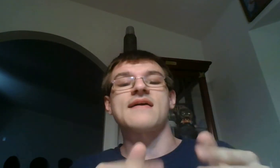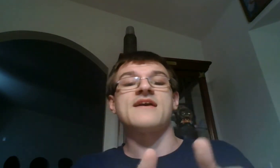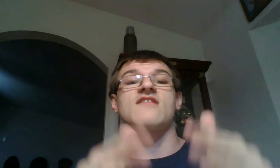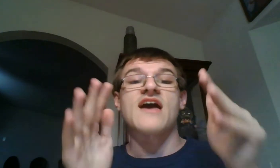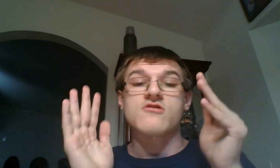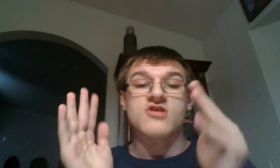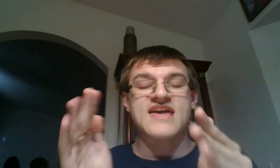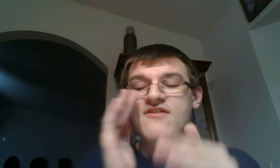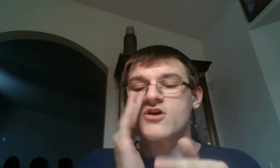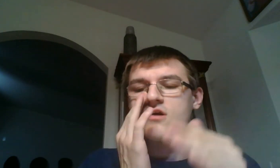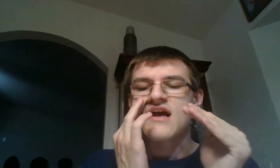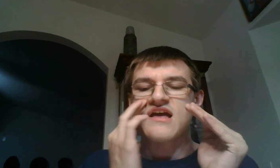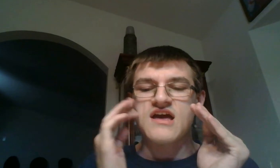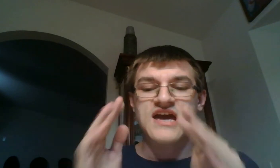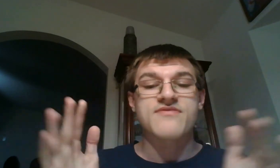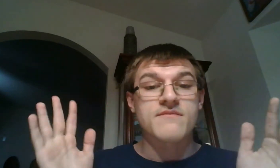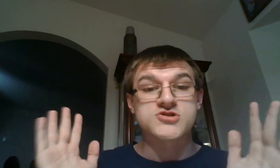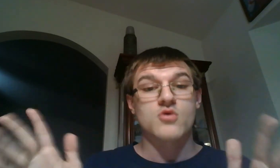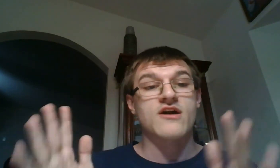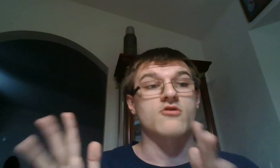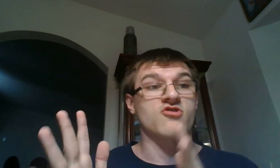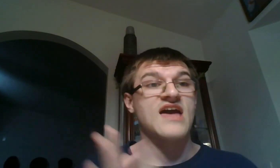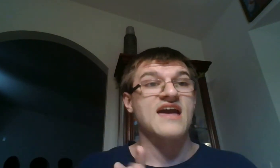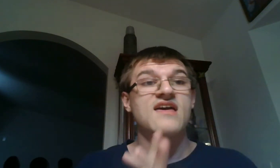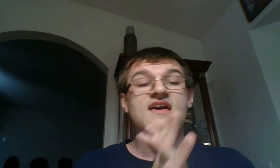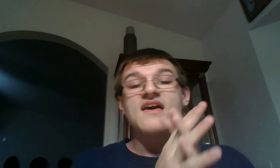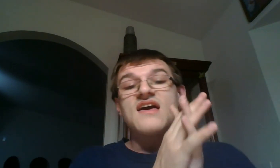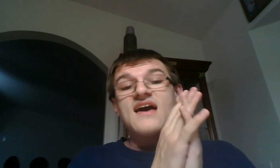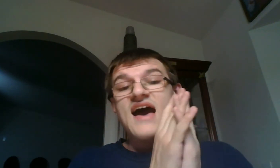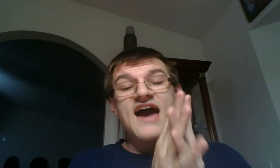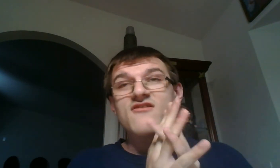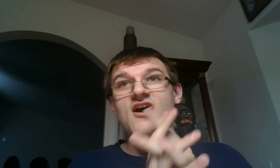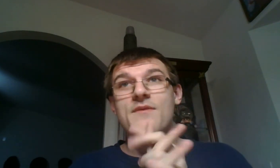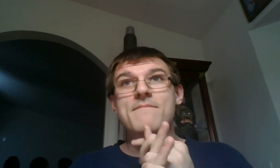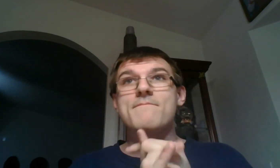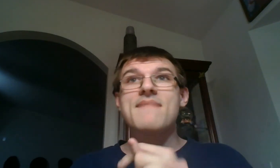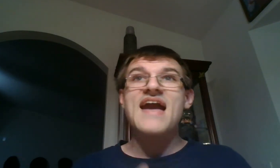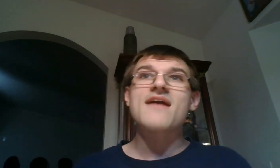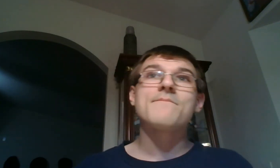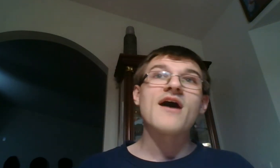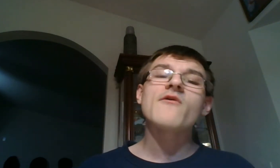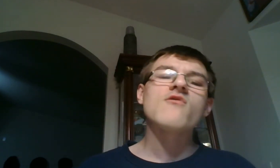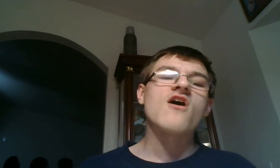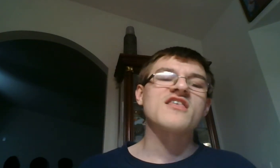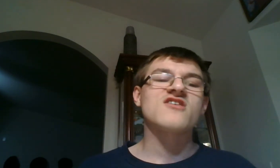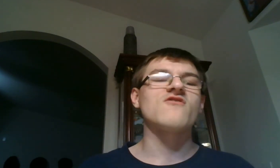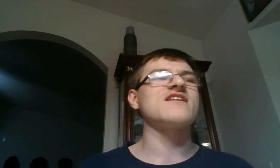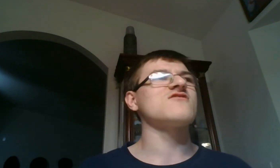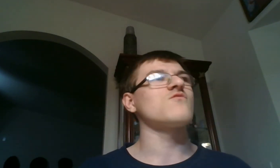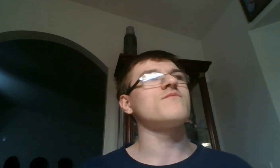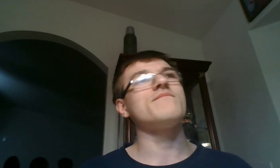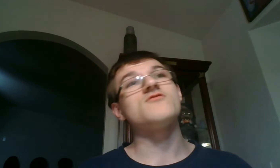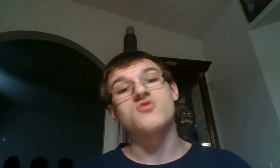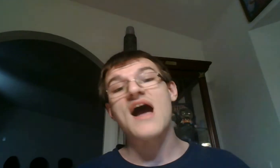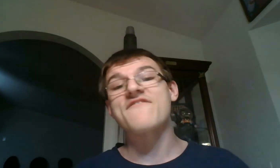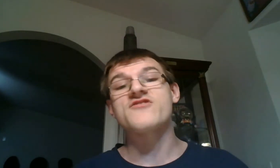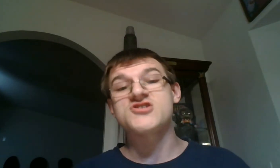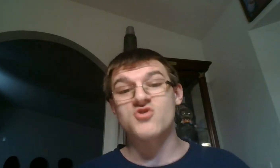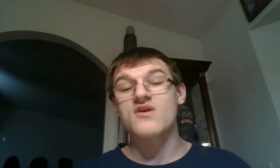be like together in the majority owner stake. I don't know. But man, Bubba Walsh going to drive for the Jordan